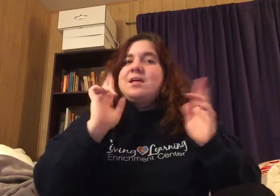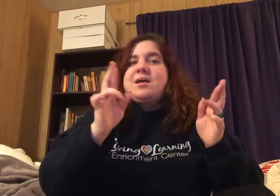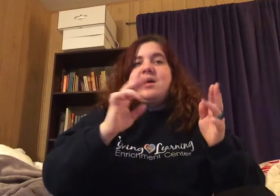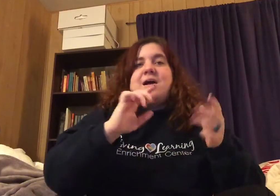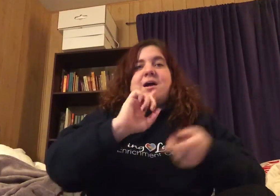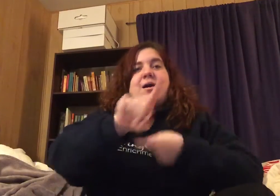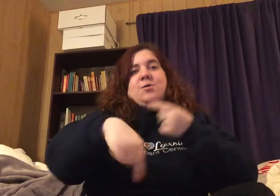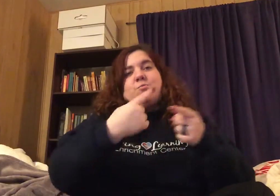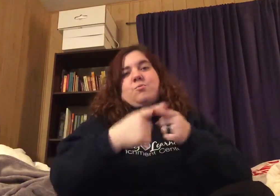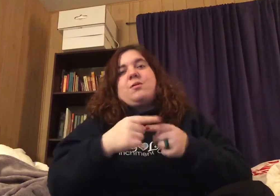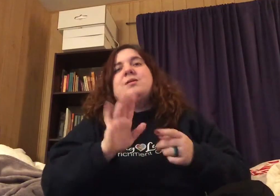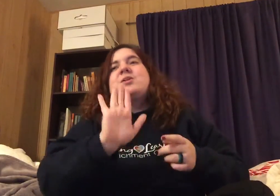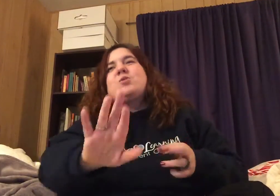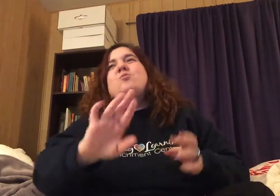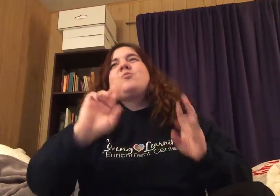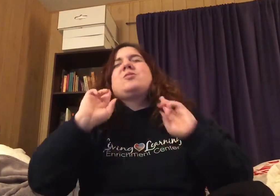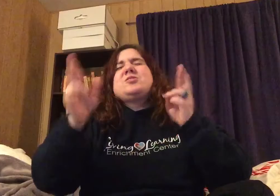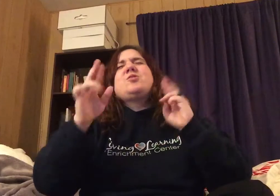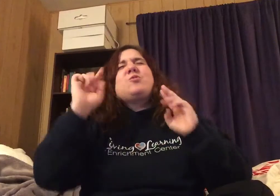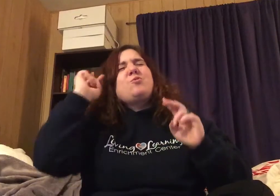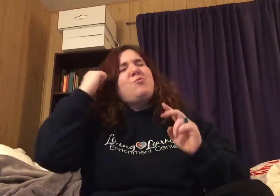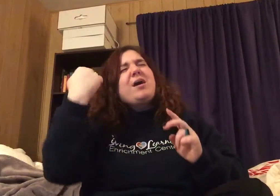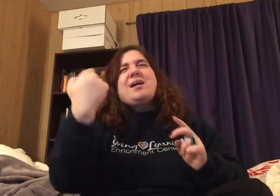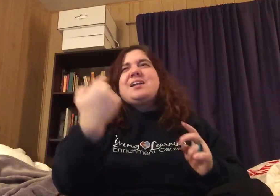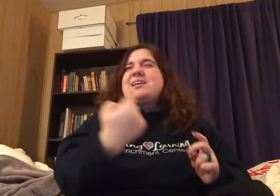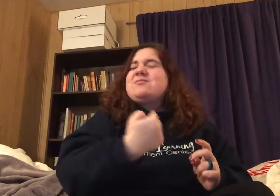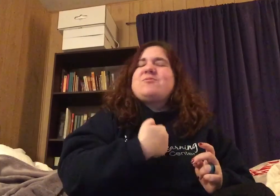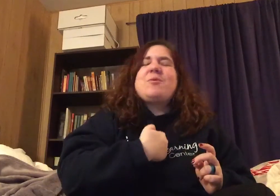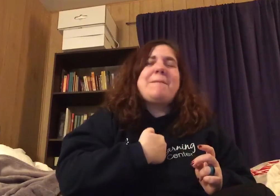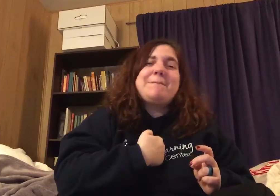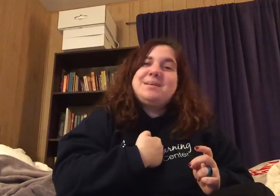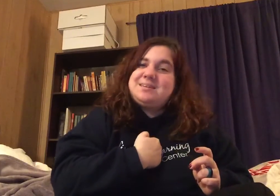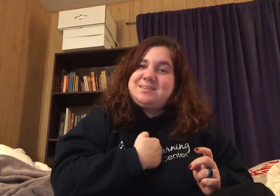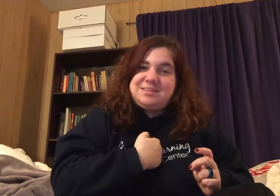I'm ready when you're ready for me